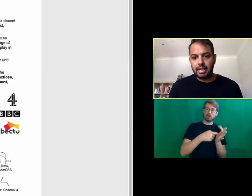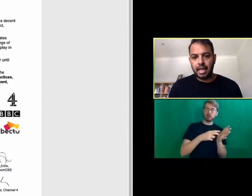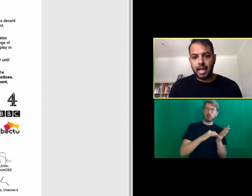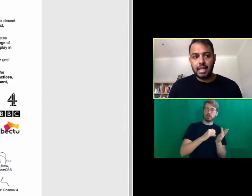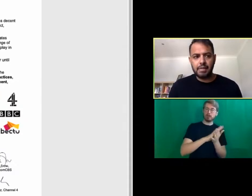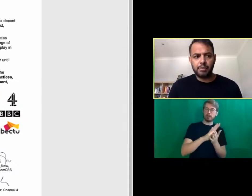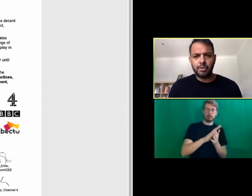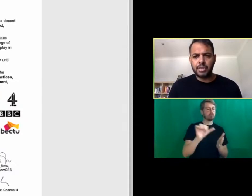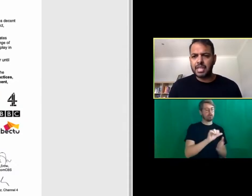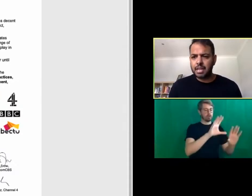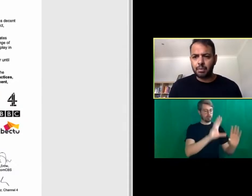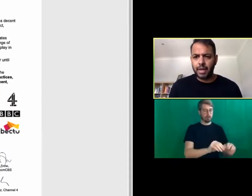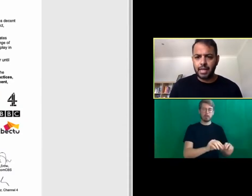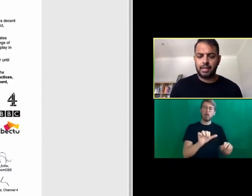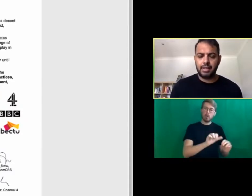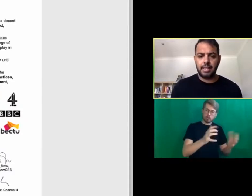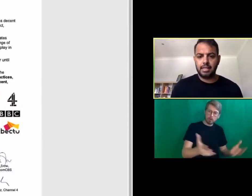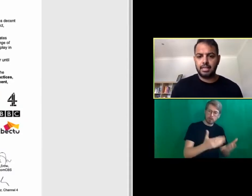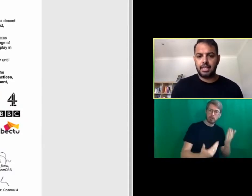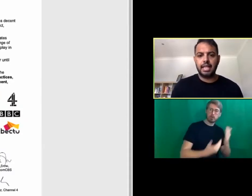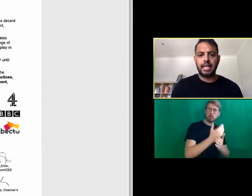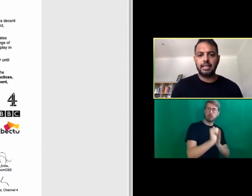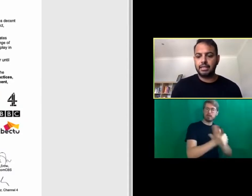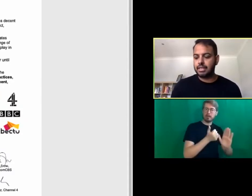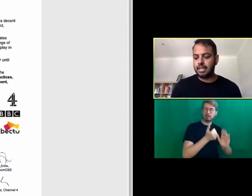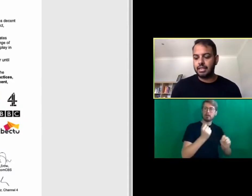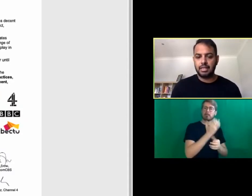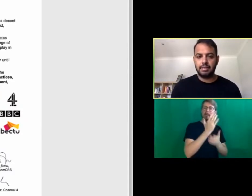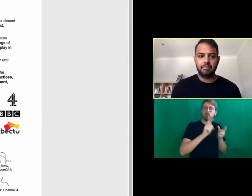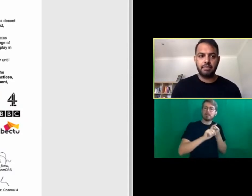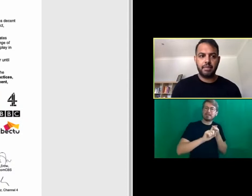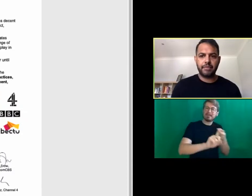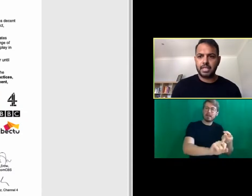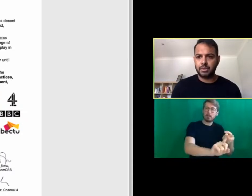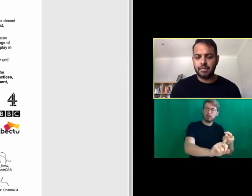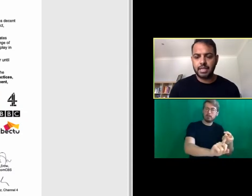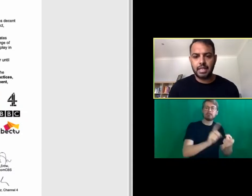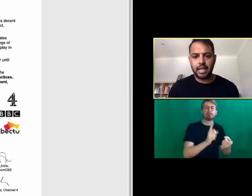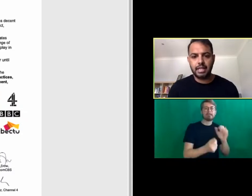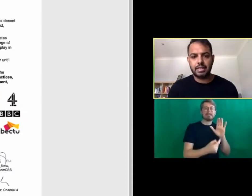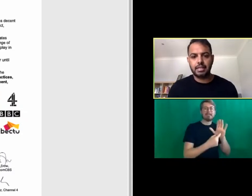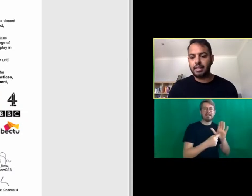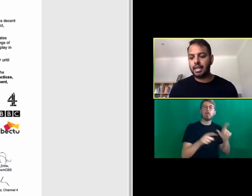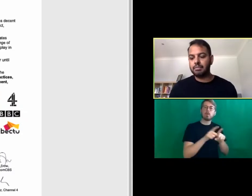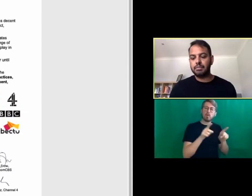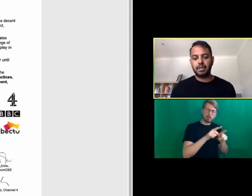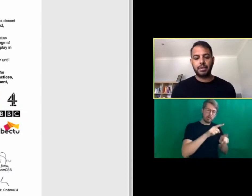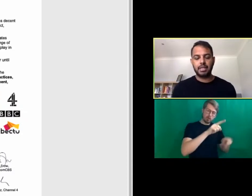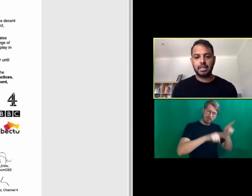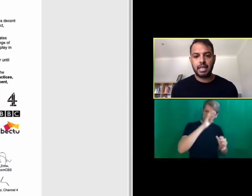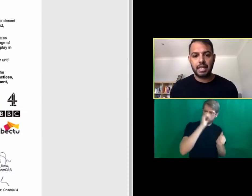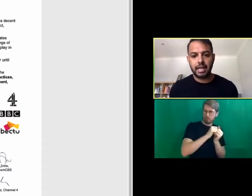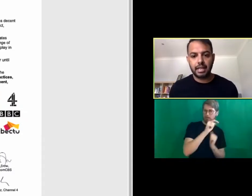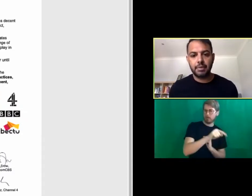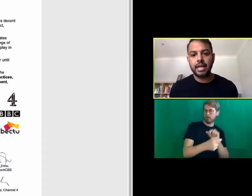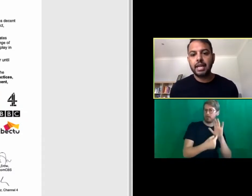in a more sustainable way I think is the key again the emphasis on diversity there isn't I don't